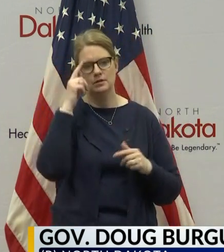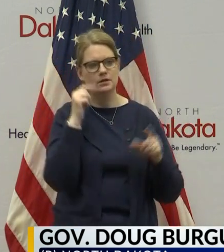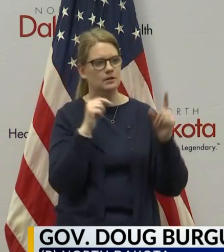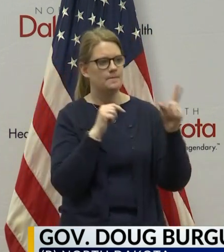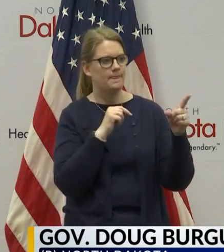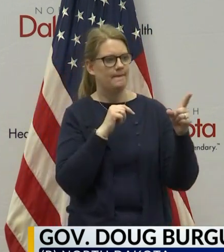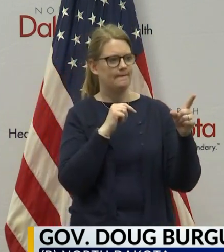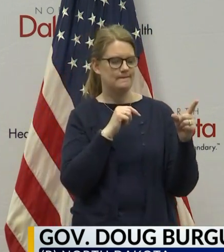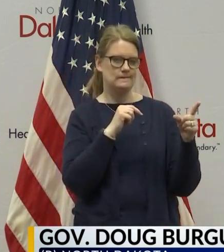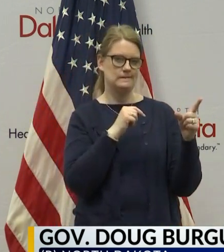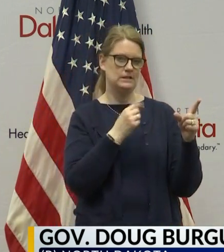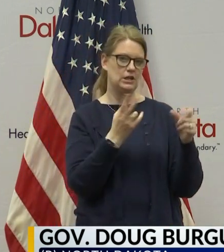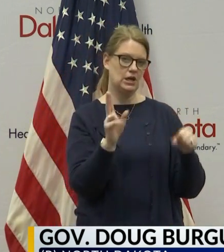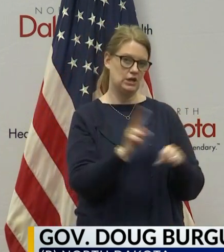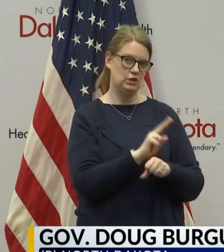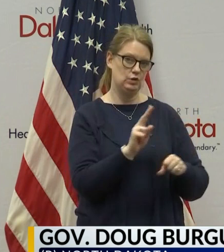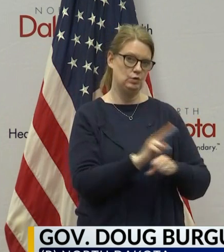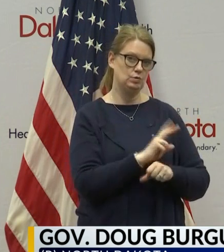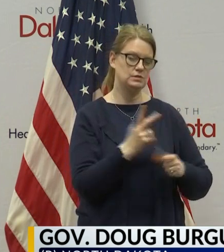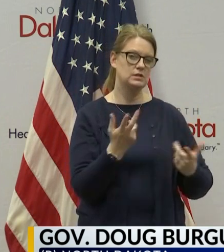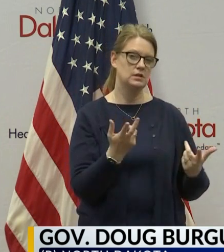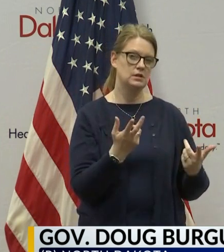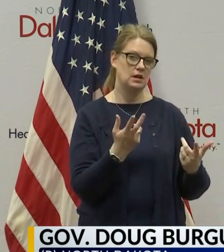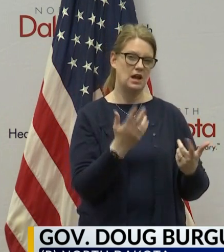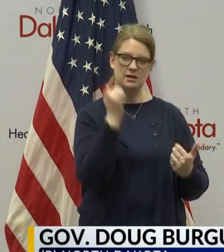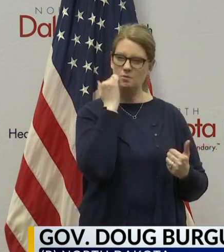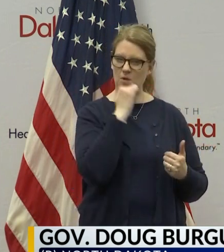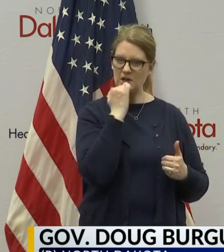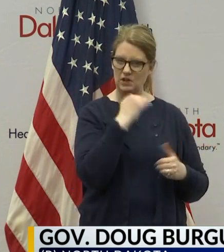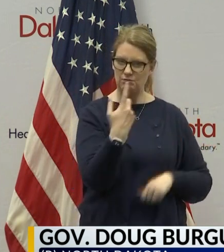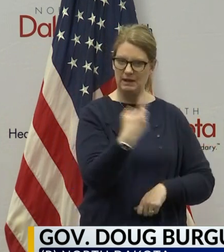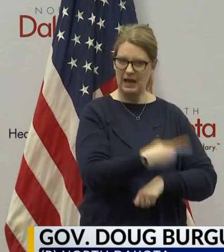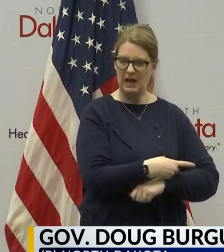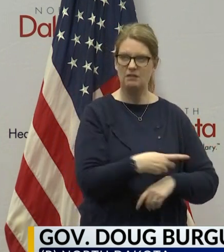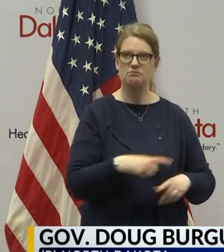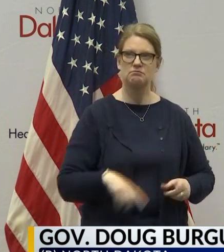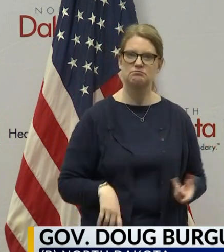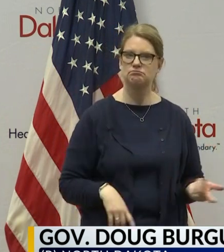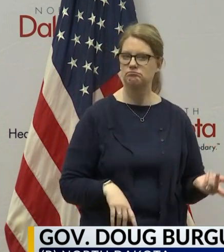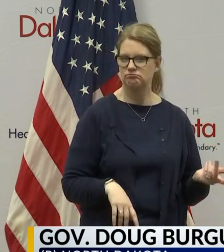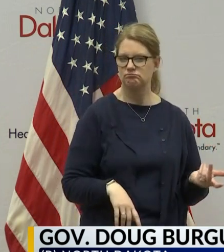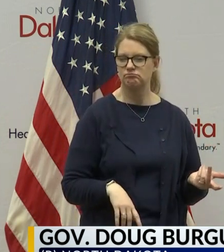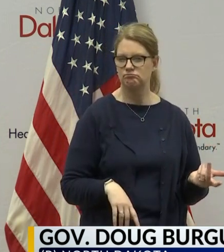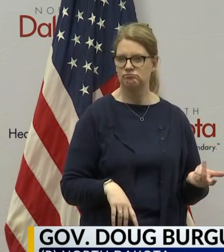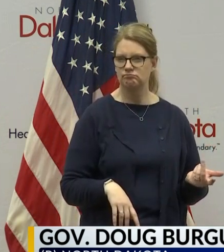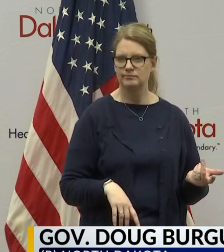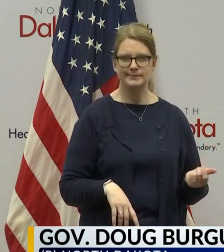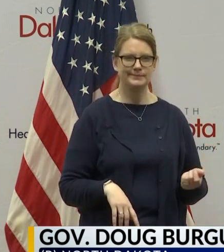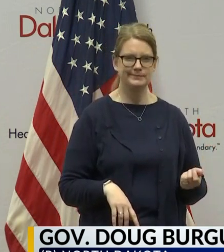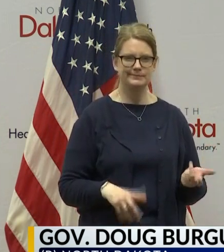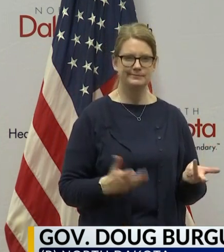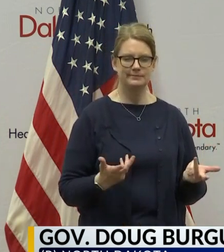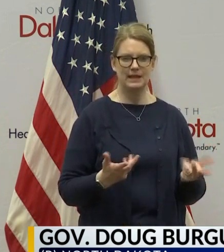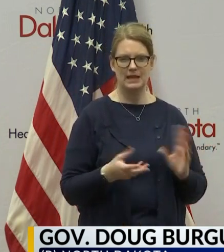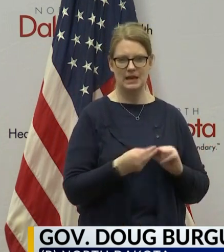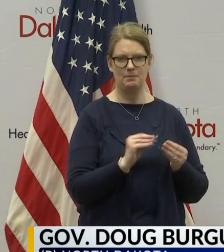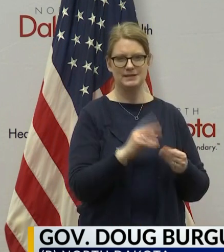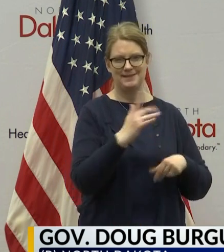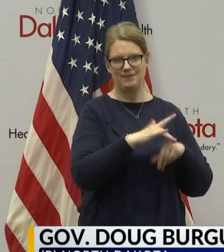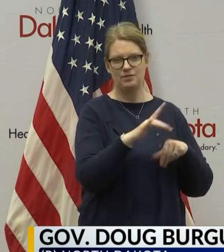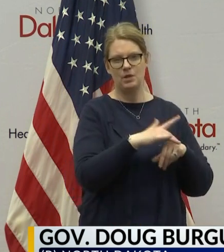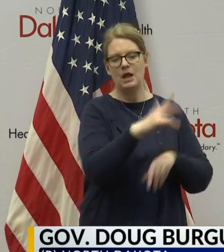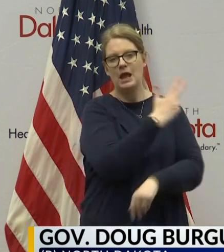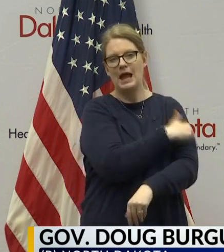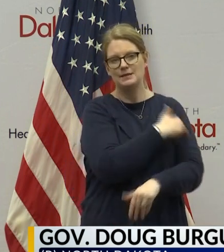about how many are used typically, that number is, you know, is available through the